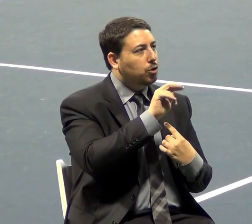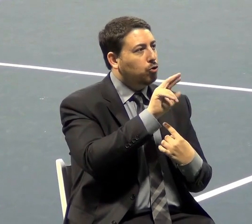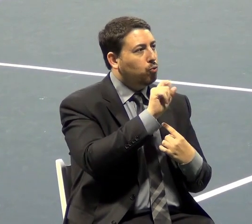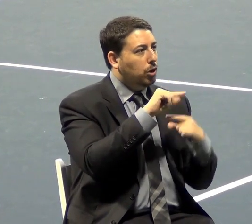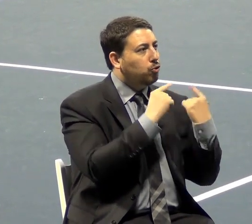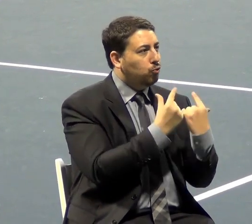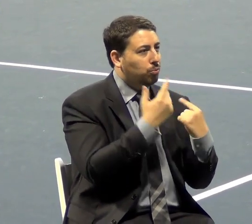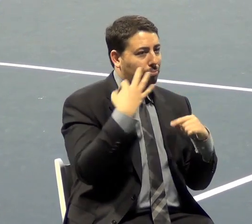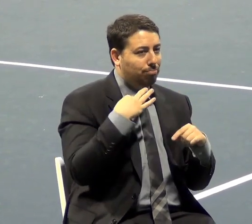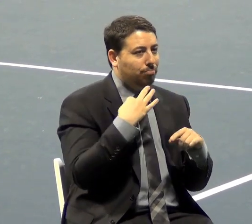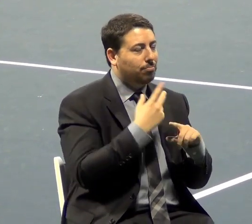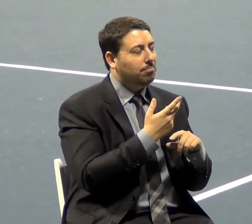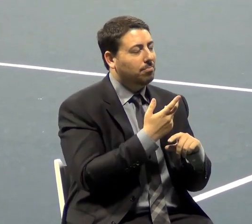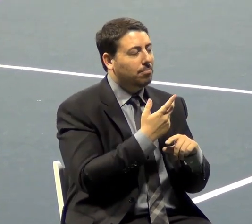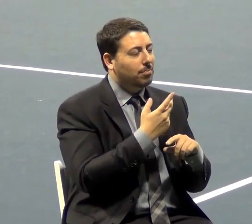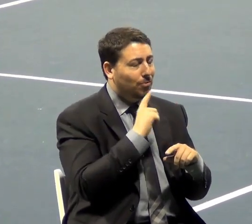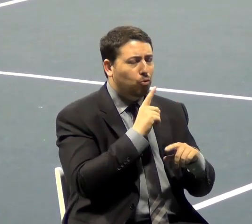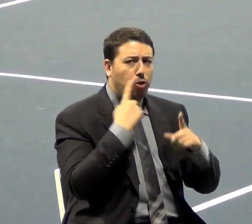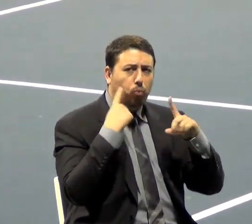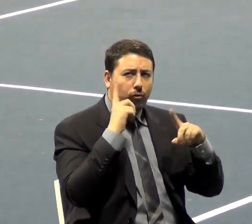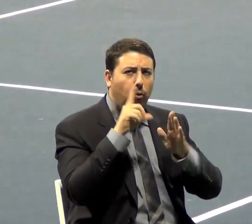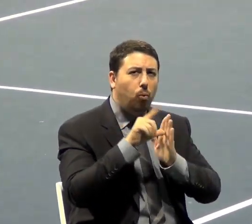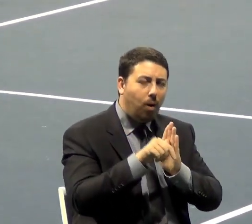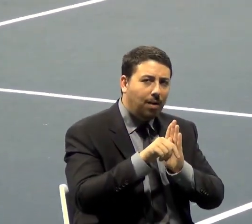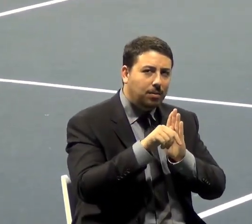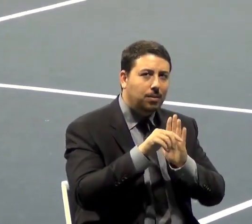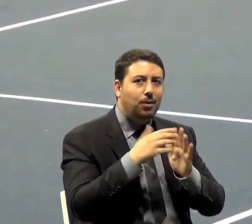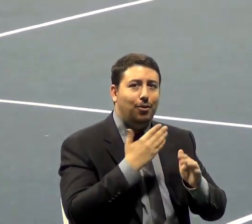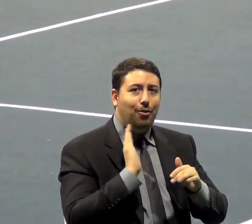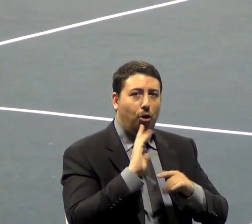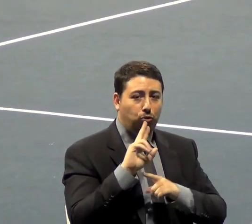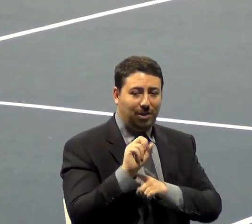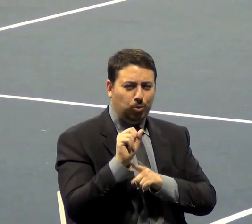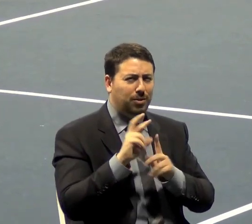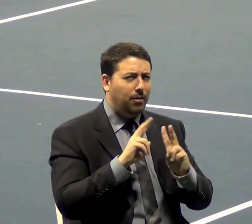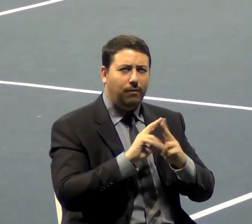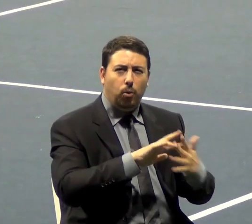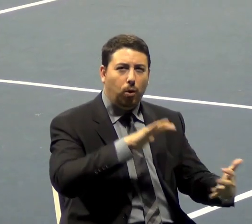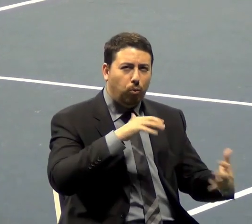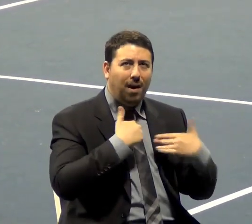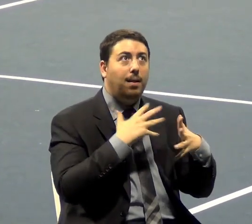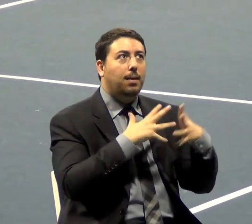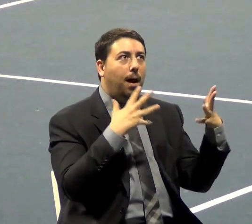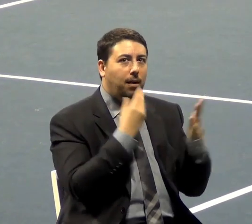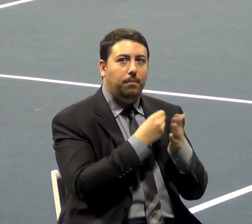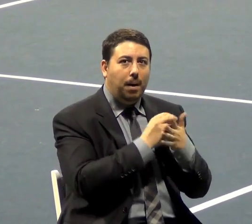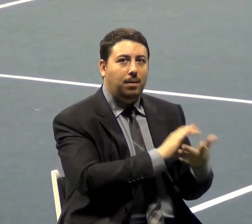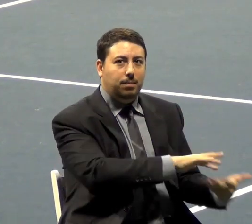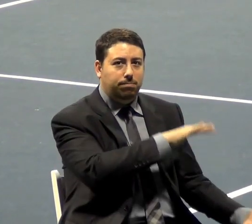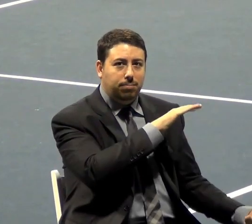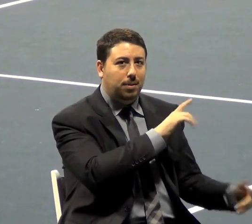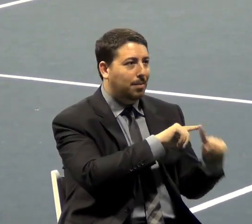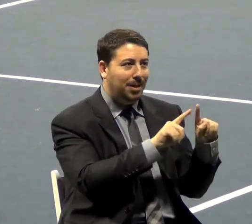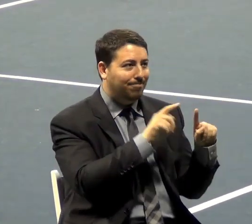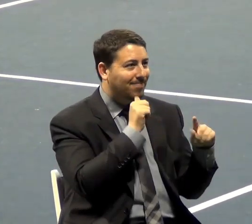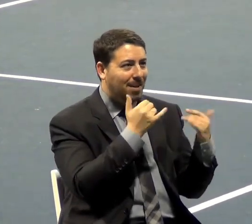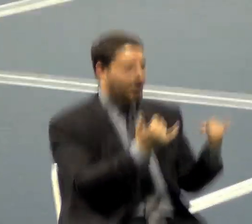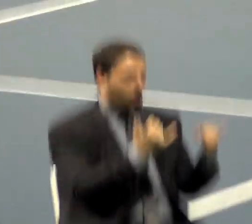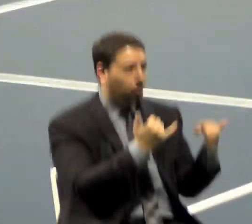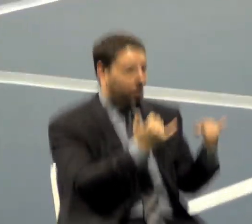was very wealthy and we had a lot of money in the bank. But now it's not the case. Now the conflict comes. Why don't these people get along